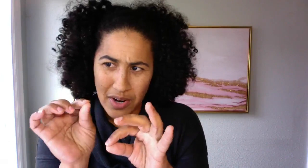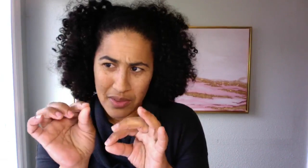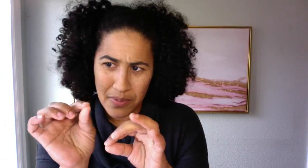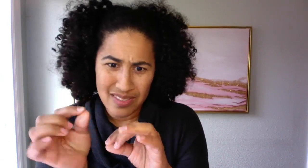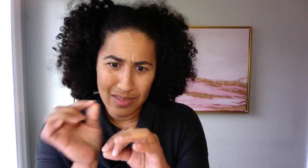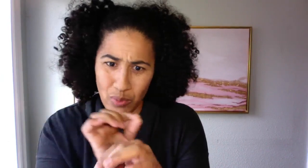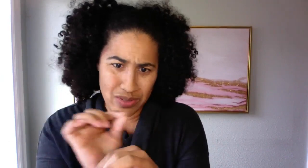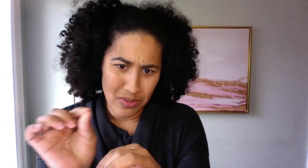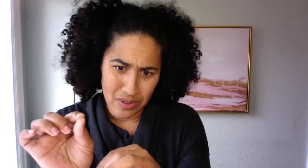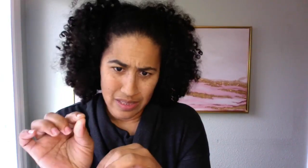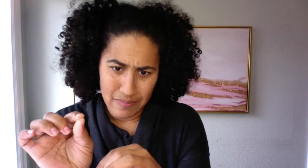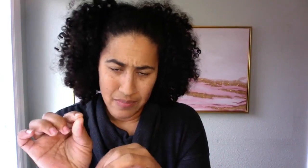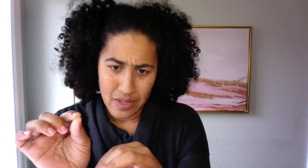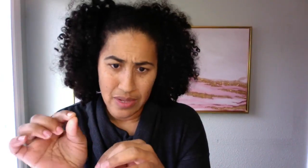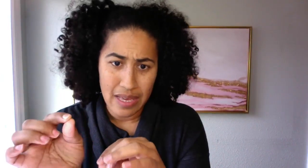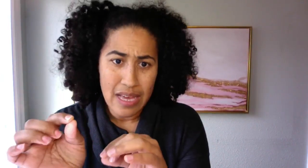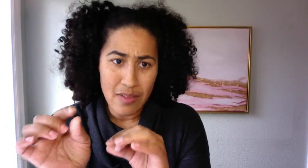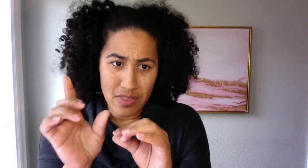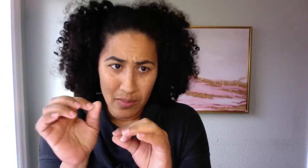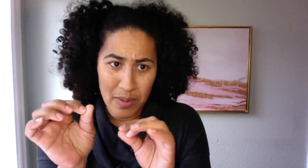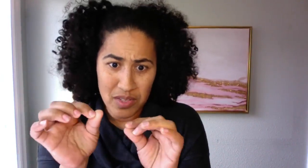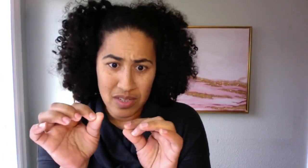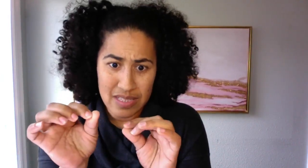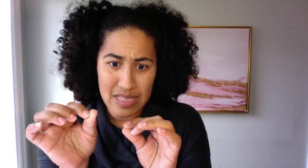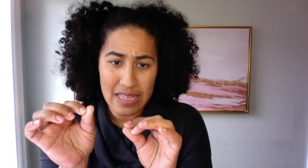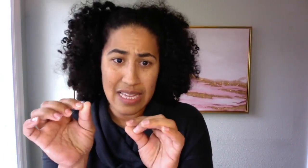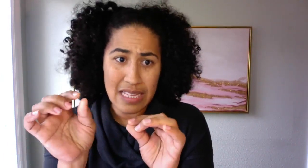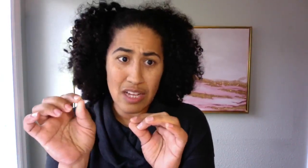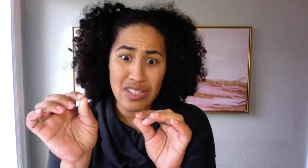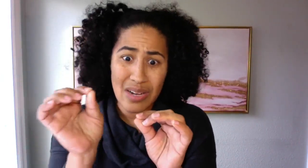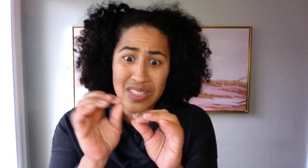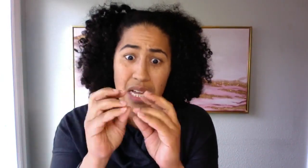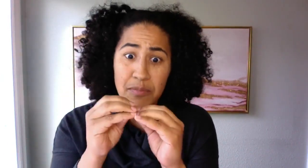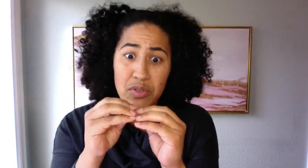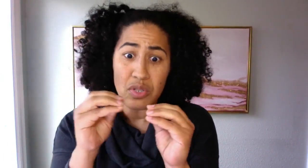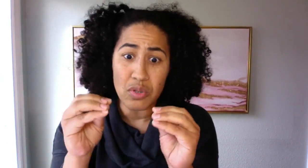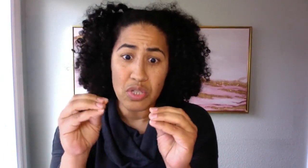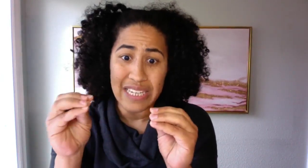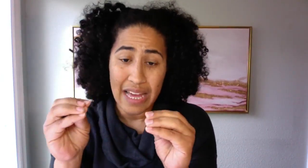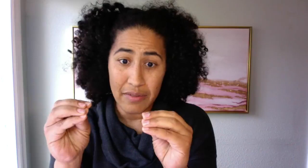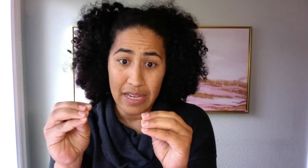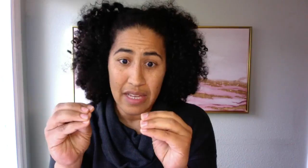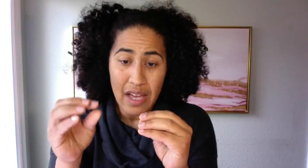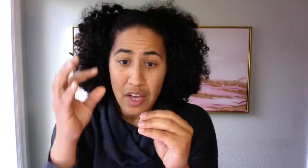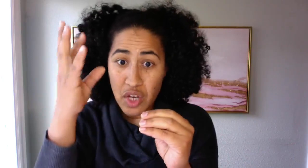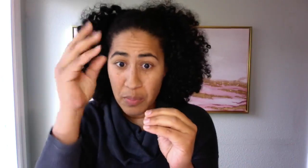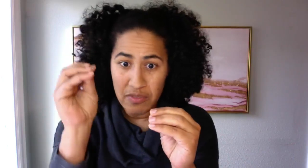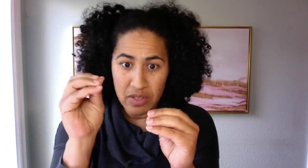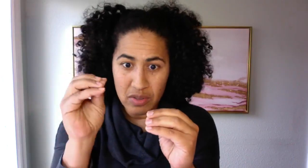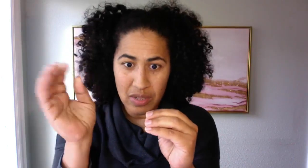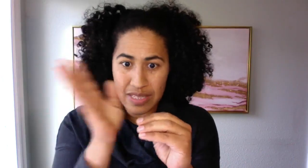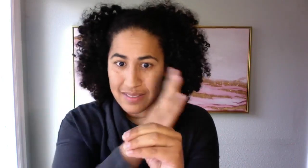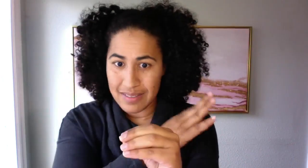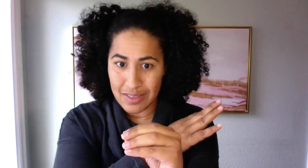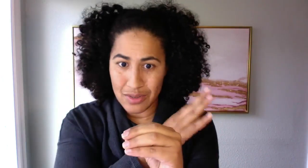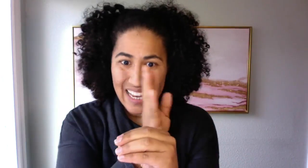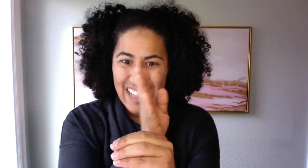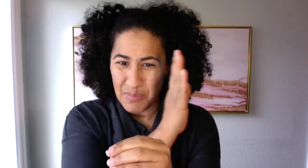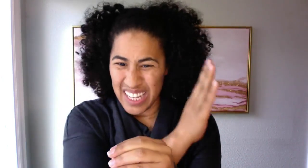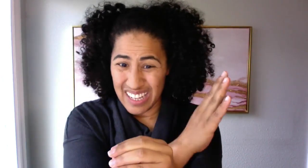of the process way too early. Okay. That's I'm just going to say. They, now it's time for solution gathering. Your prefrontal cortex is going to do that at the beginning of